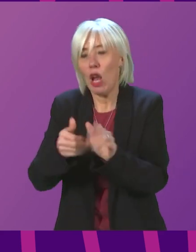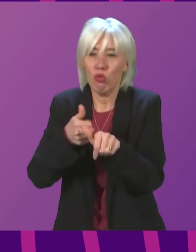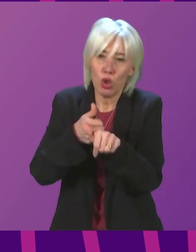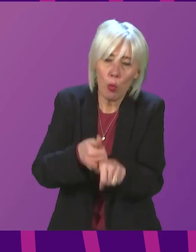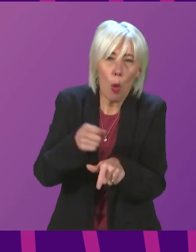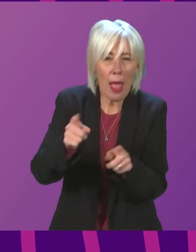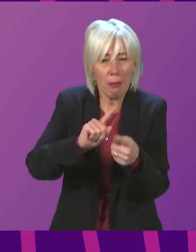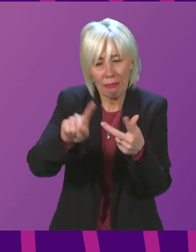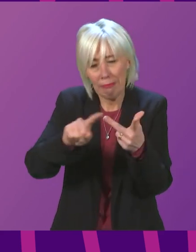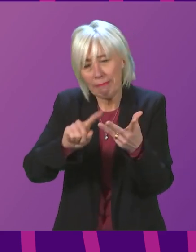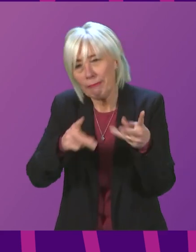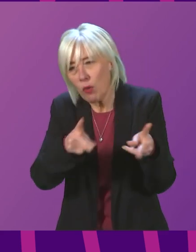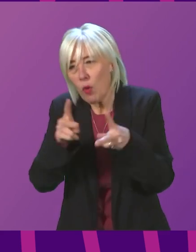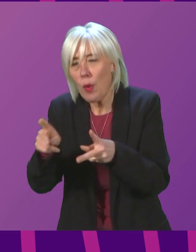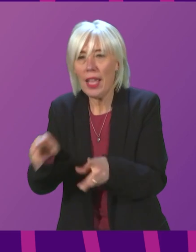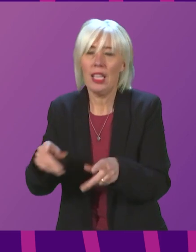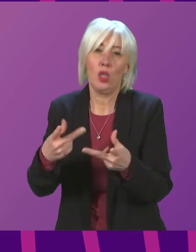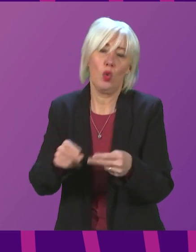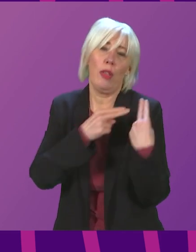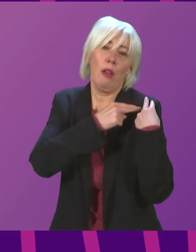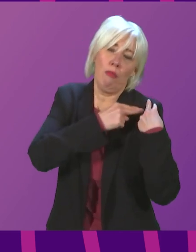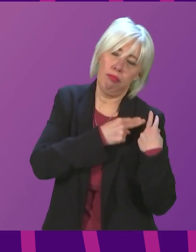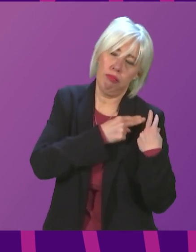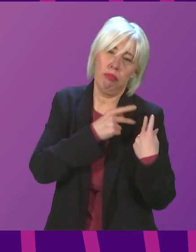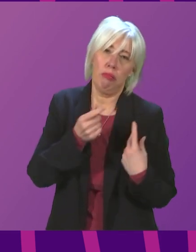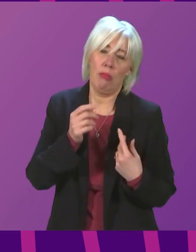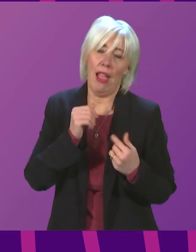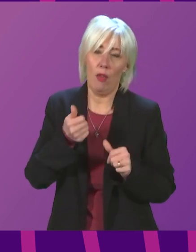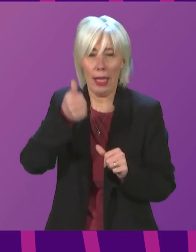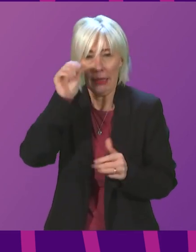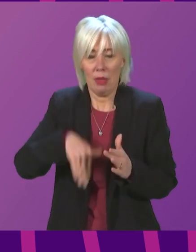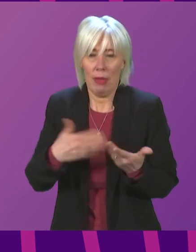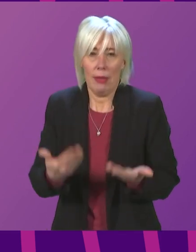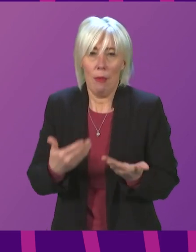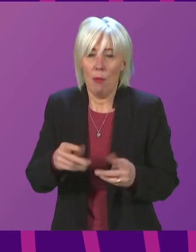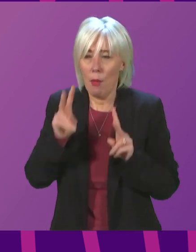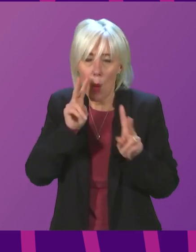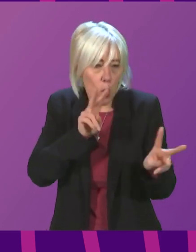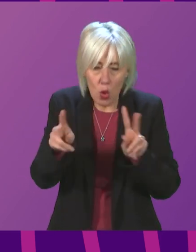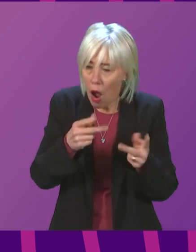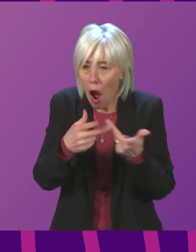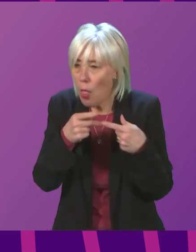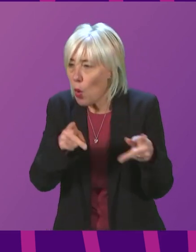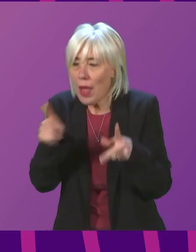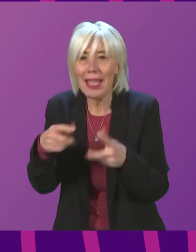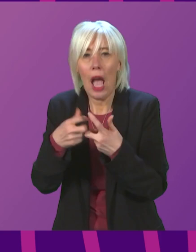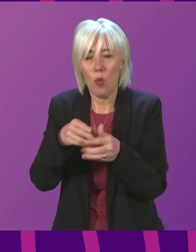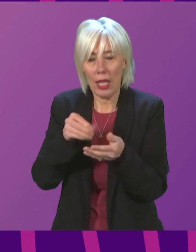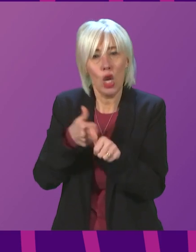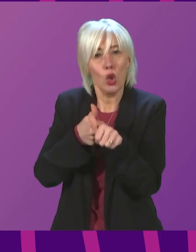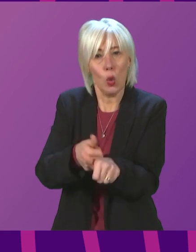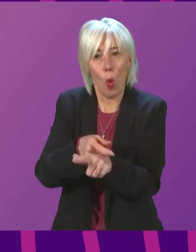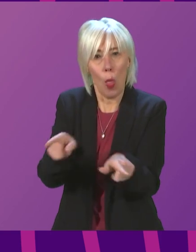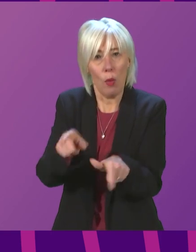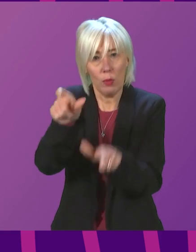help them deal with the burden that they're currently carrying. But we will continue to look for all ways in which we can further support unpaid carers in the period